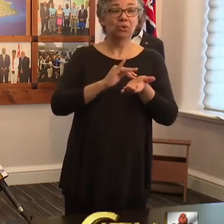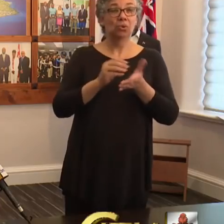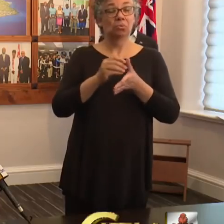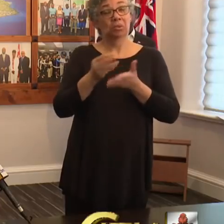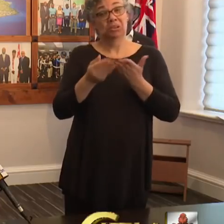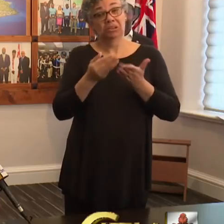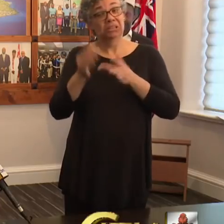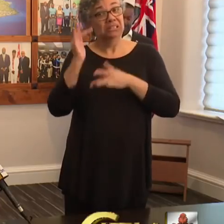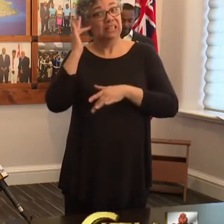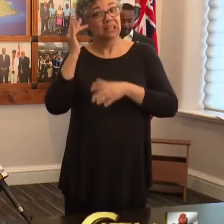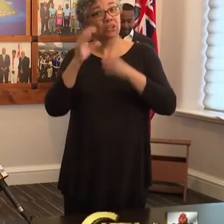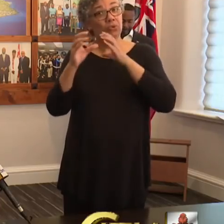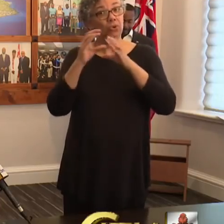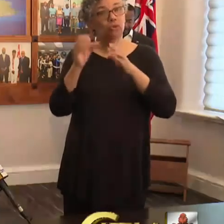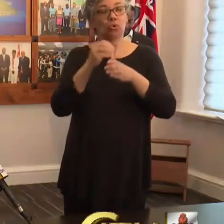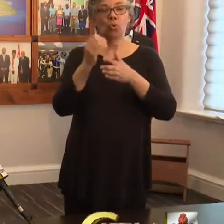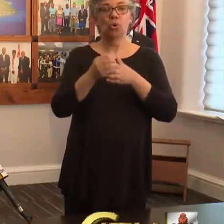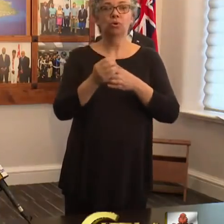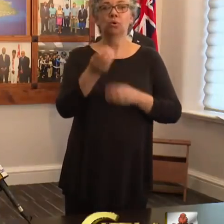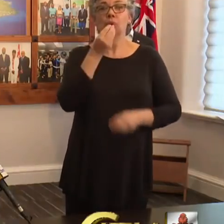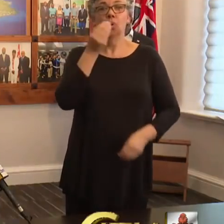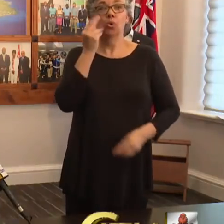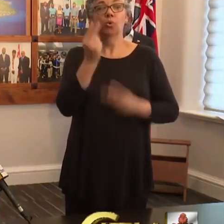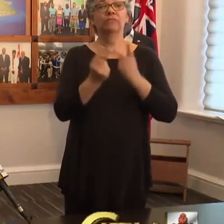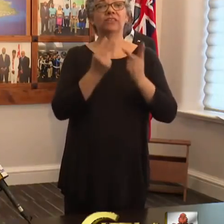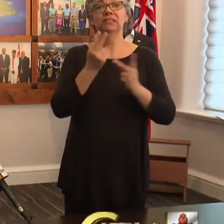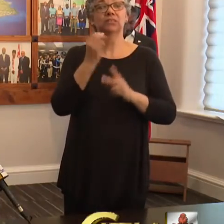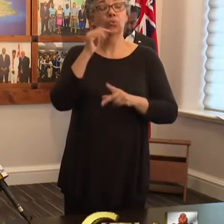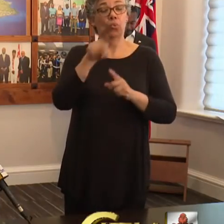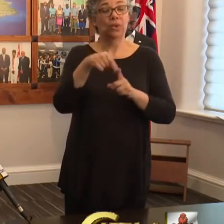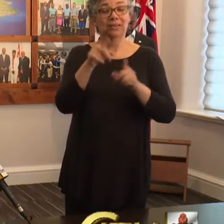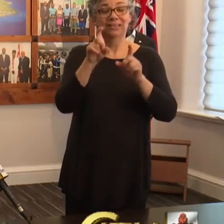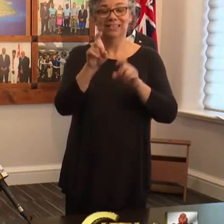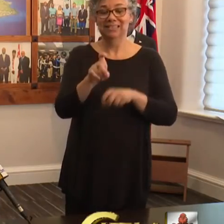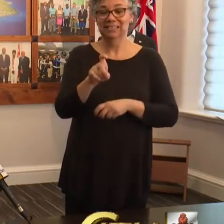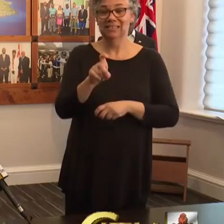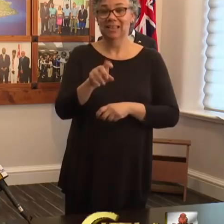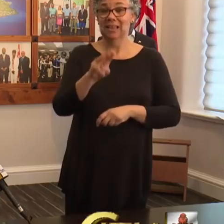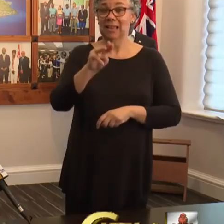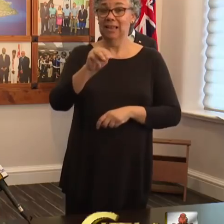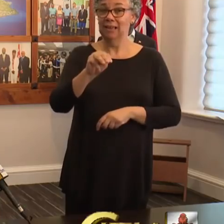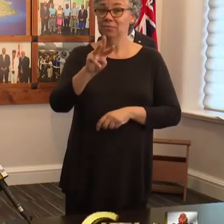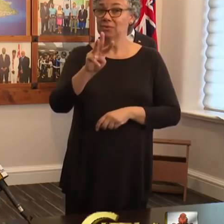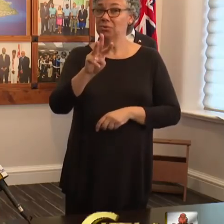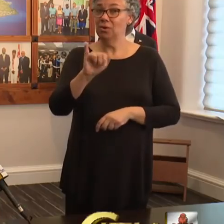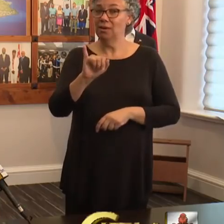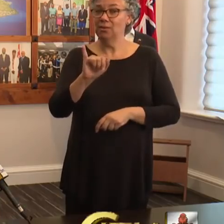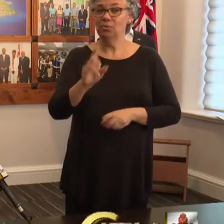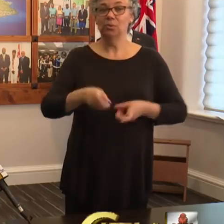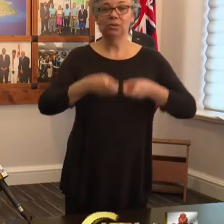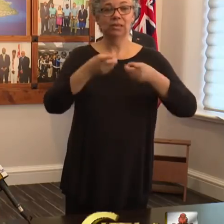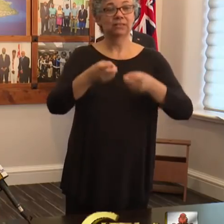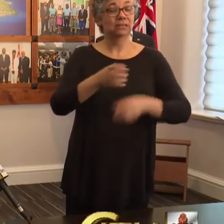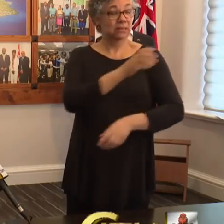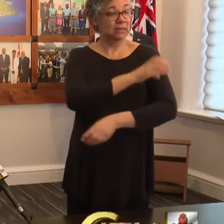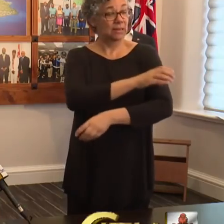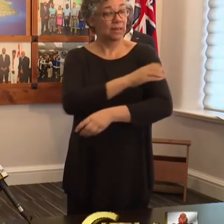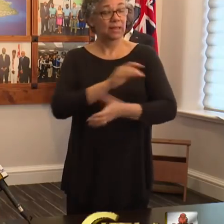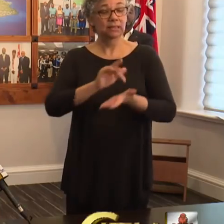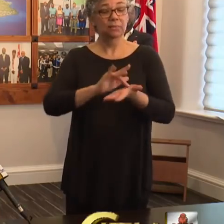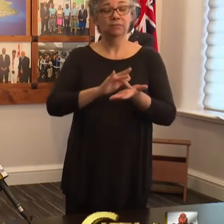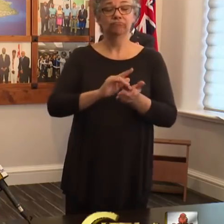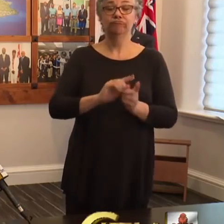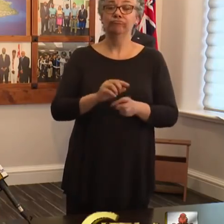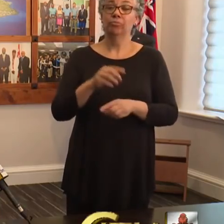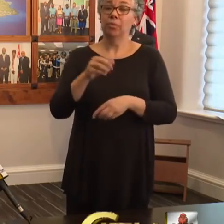cases of need, they will conduct home visits as appropriate. MWI will be providing their clients medications via home visits